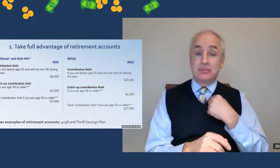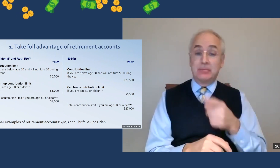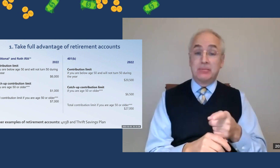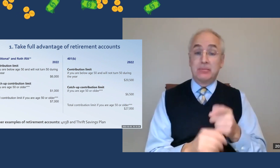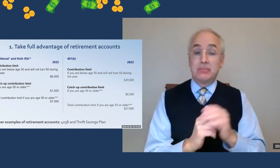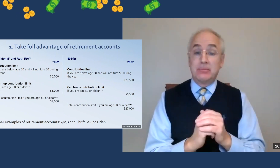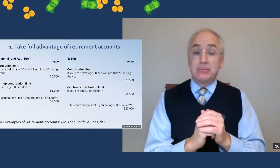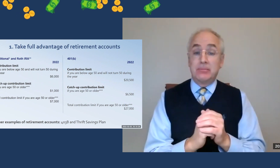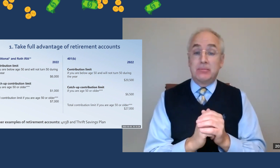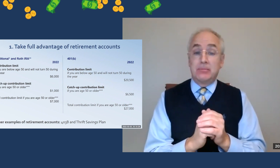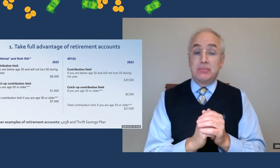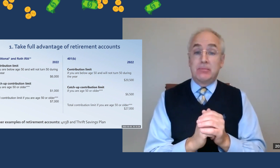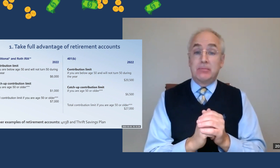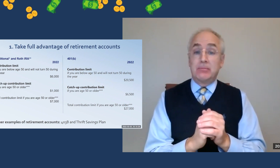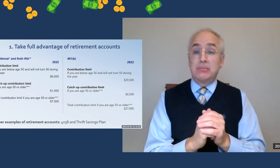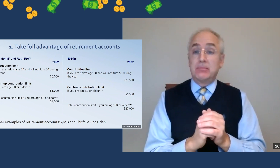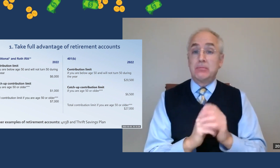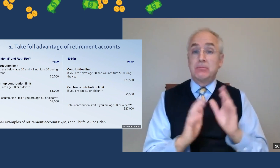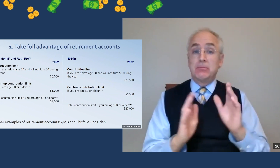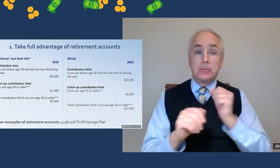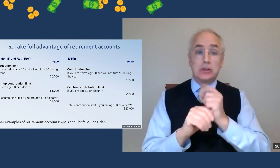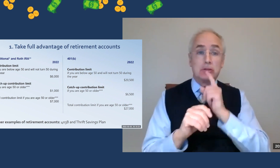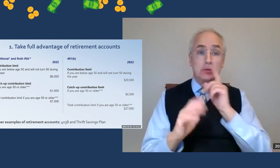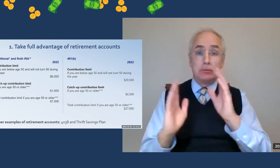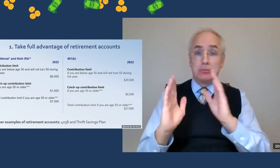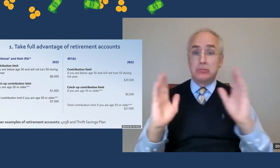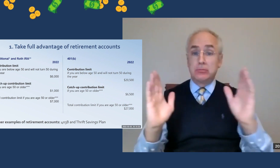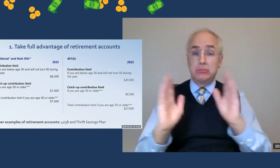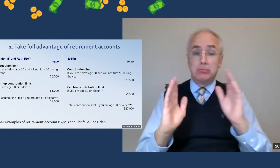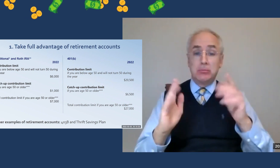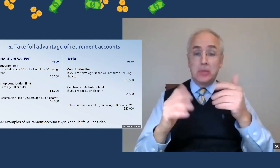The catch-up contribution is $1,000 if you are age 50 or older.